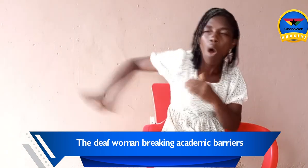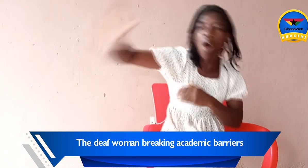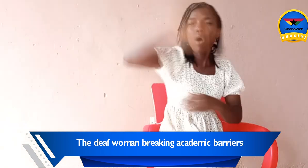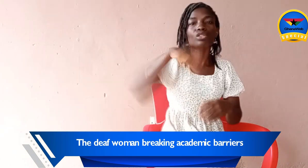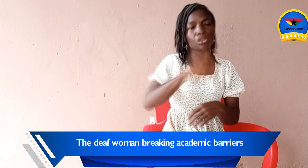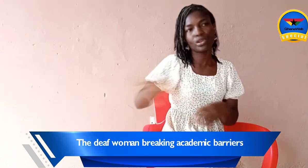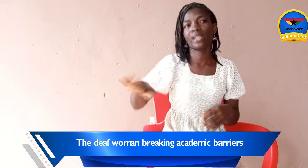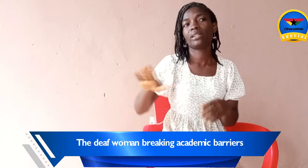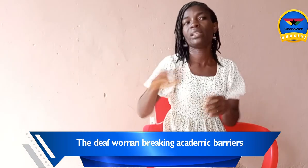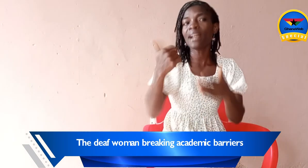children in Ghana.